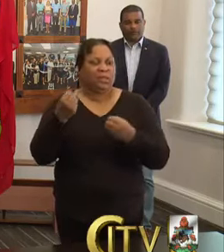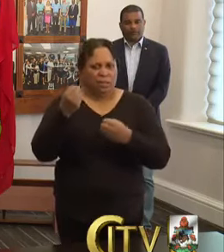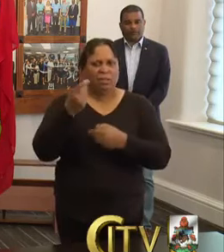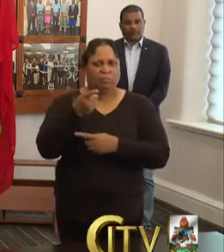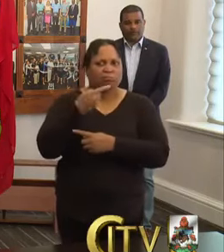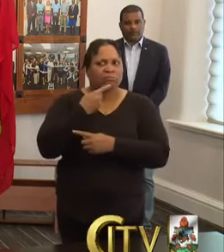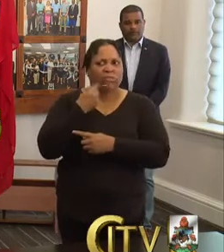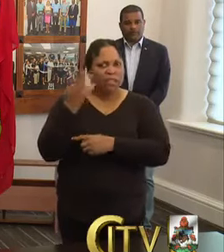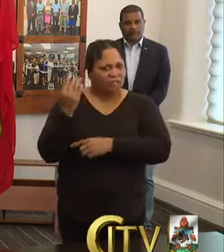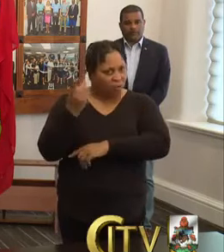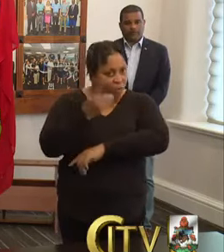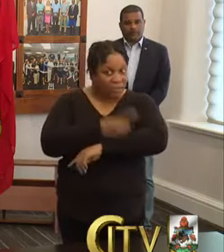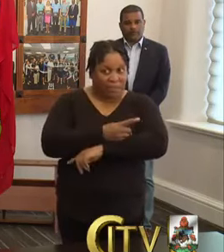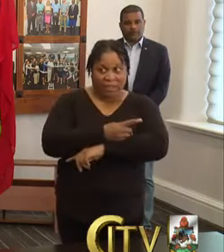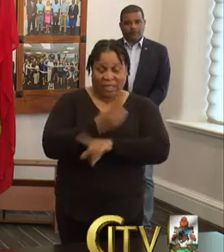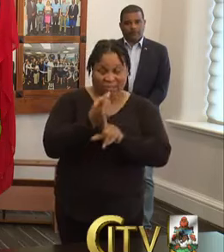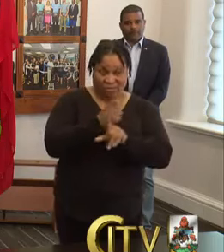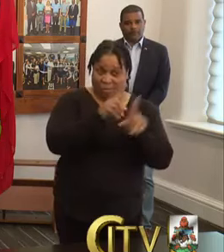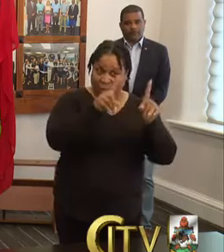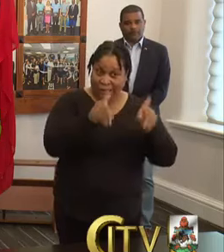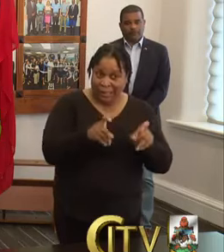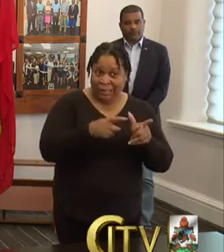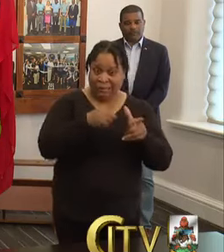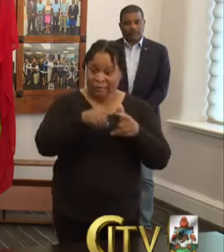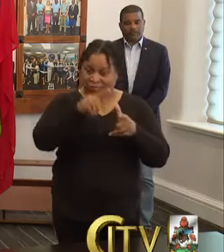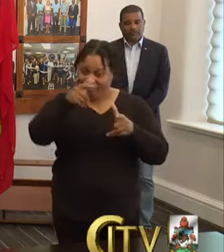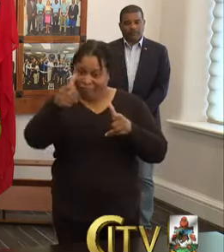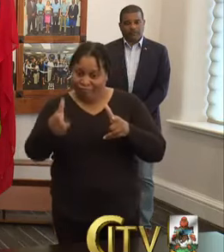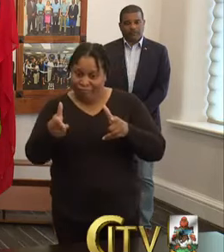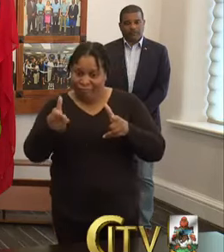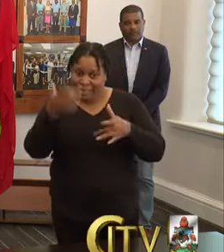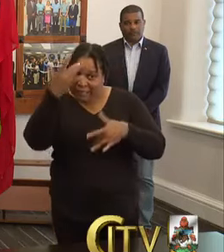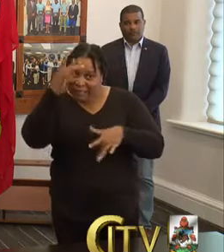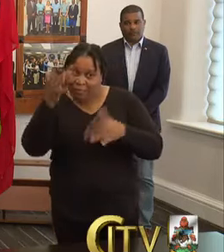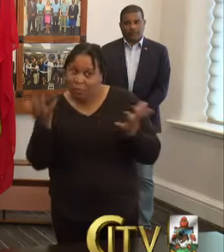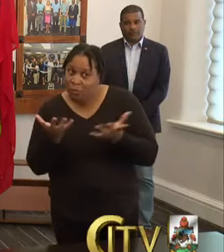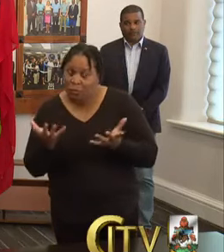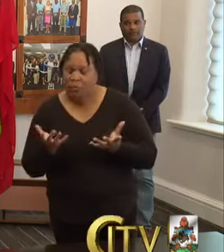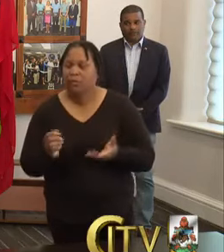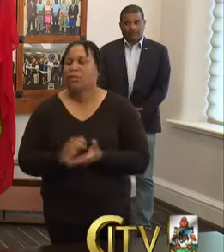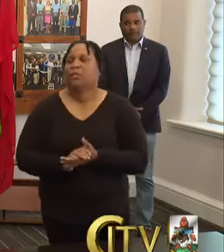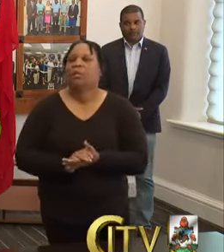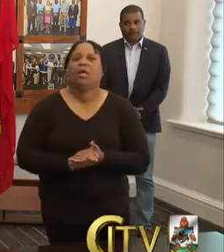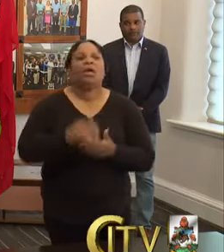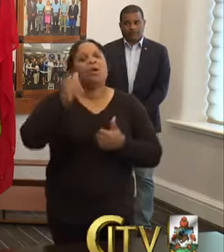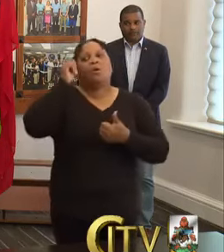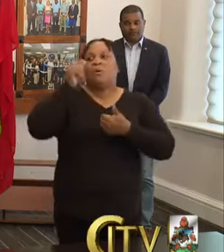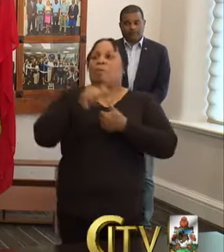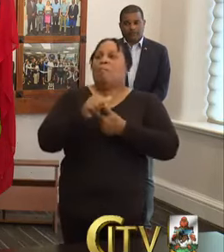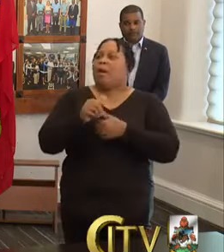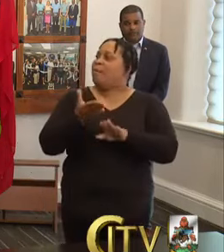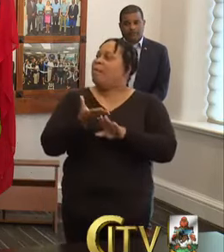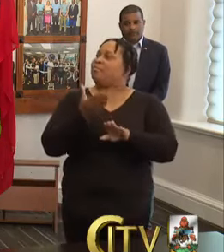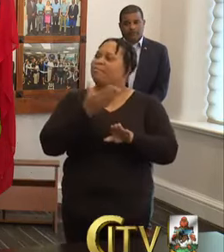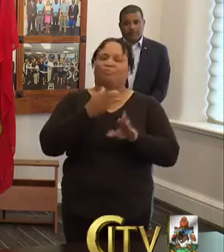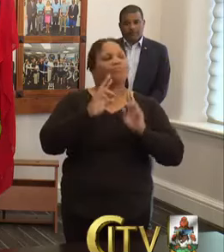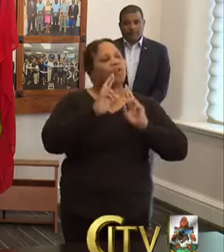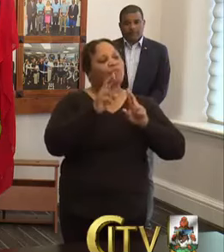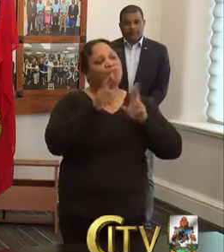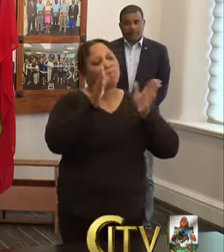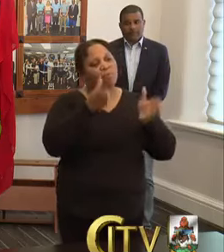period. Does that go from the test? Does that go from when they show symptoms? Okay. Remember, as I said previously to the reporter,